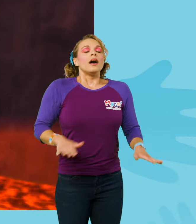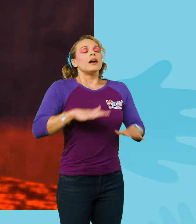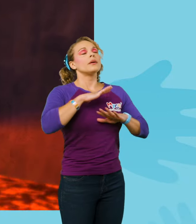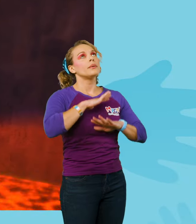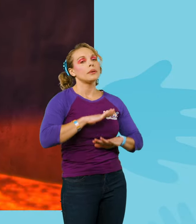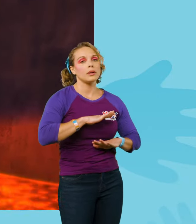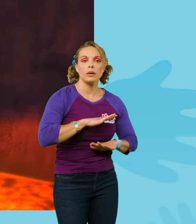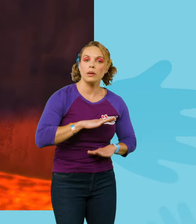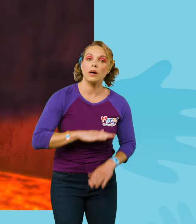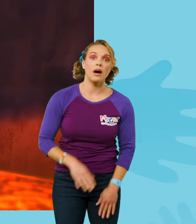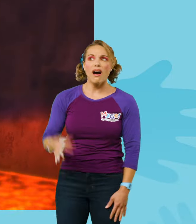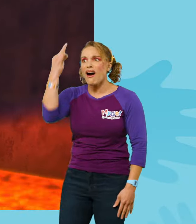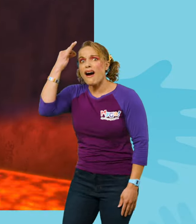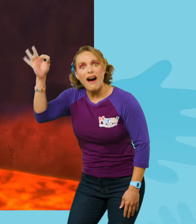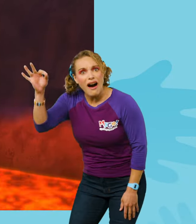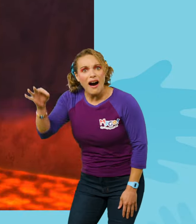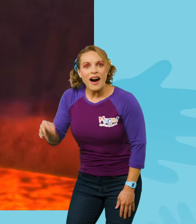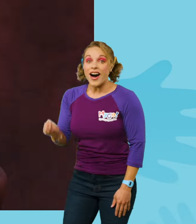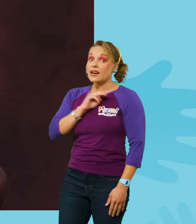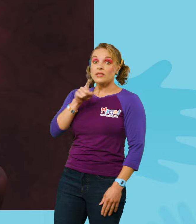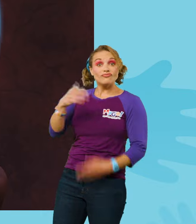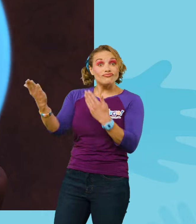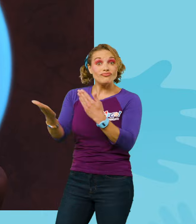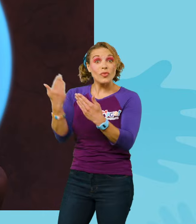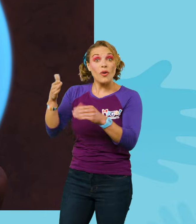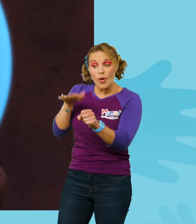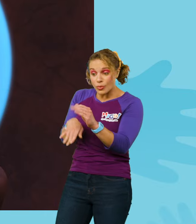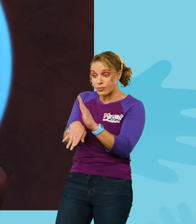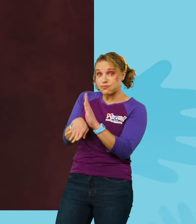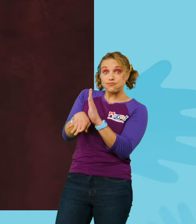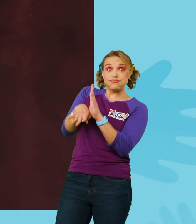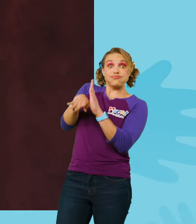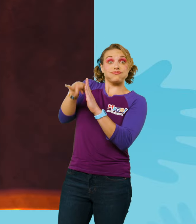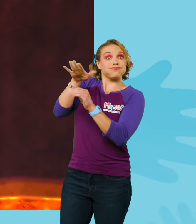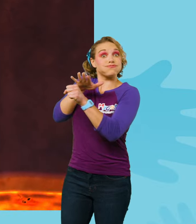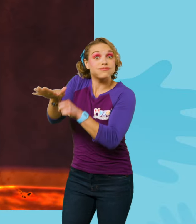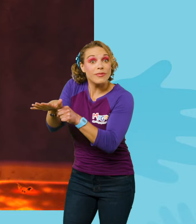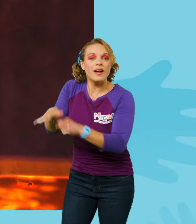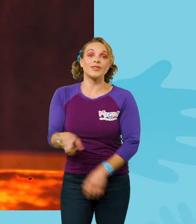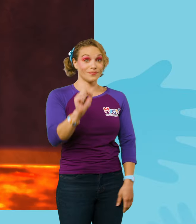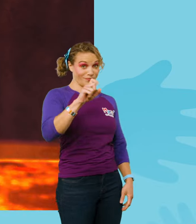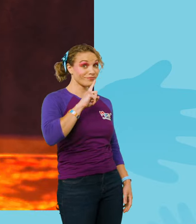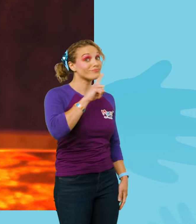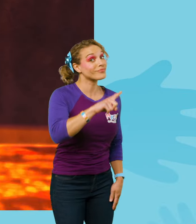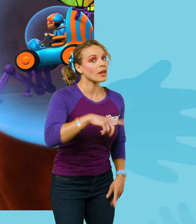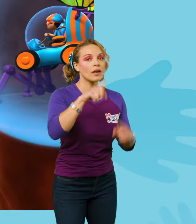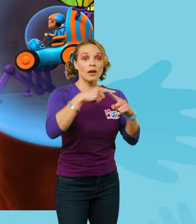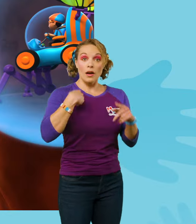Phew! That was close! Maggie, you almost fill the whole cavern now. I sure do! And as I